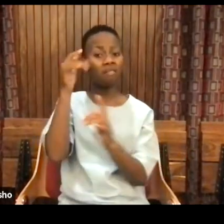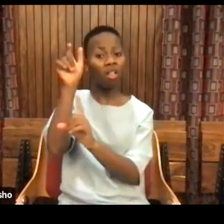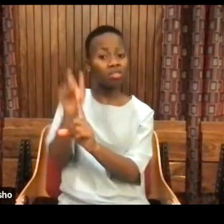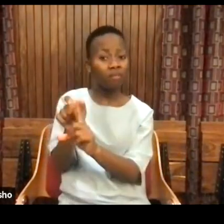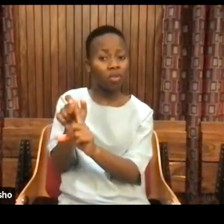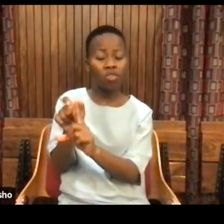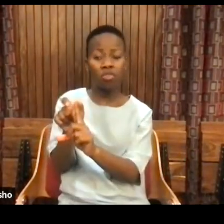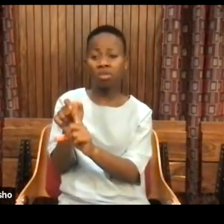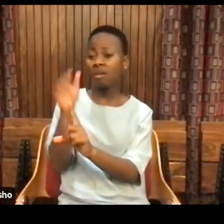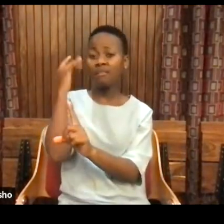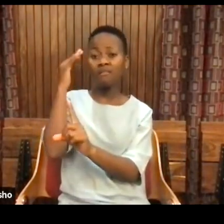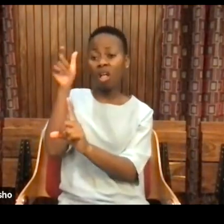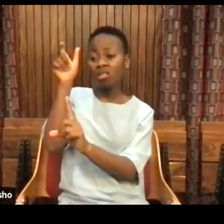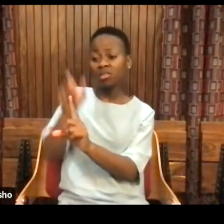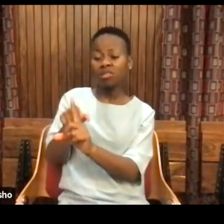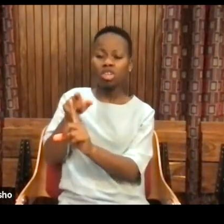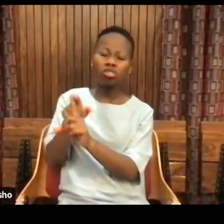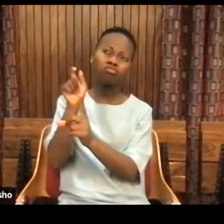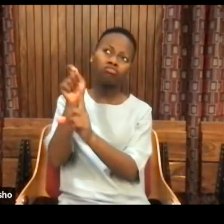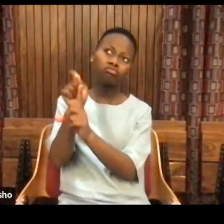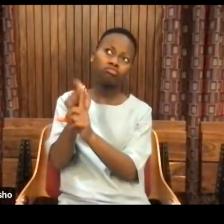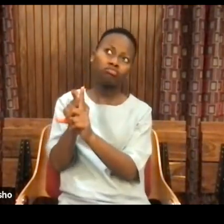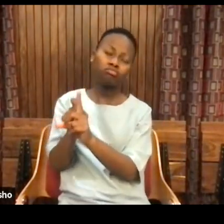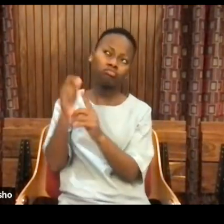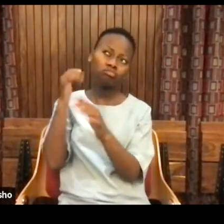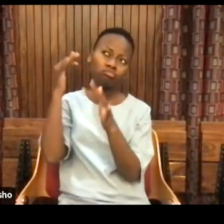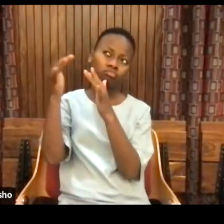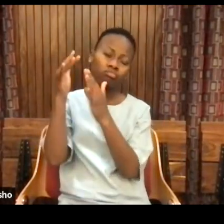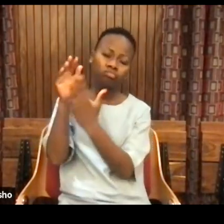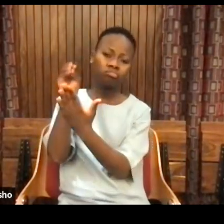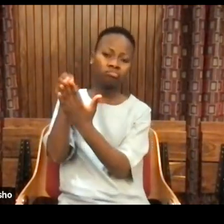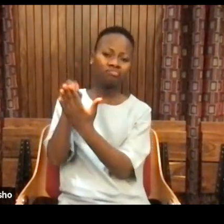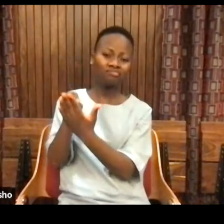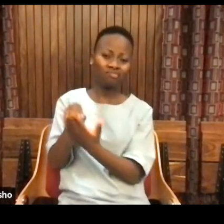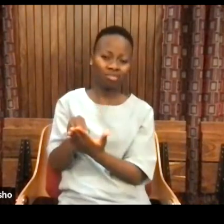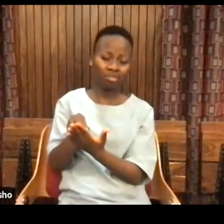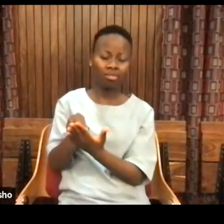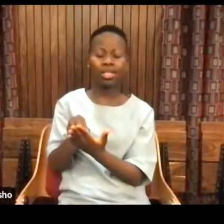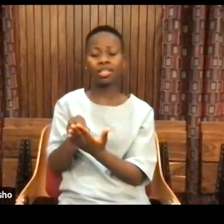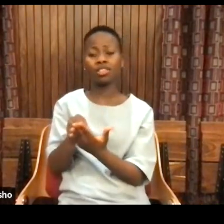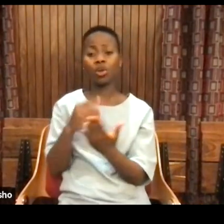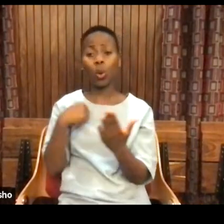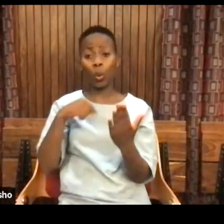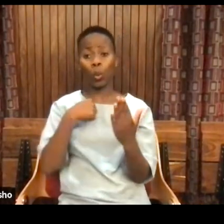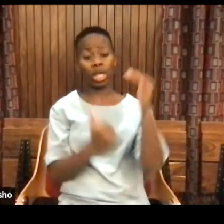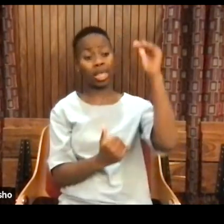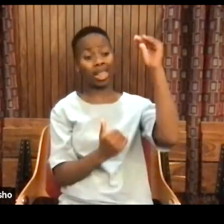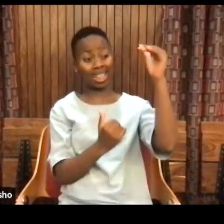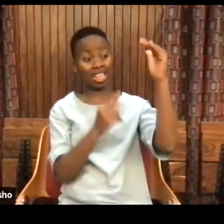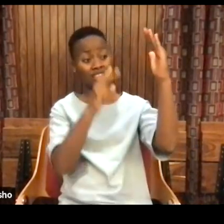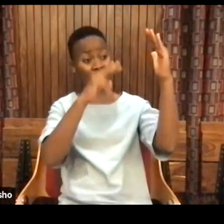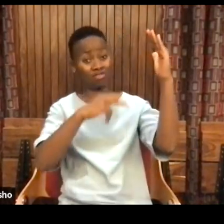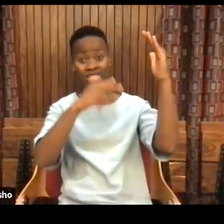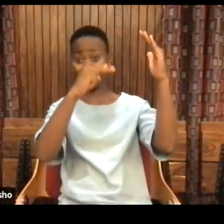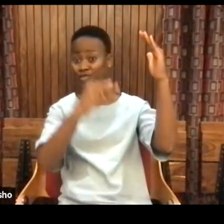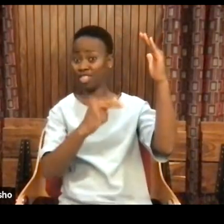who reflects some philosophy. And as we read through and analyze that paragraph,